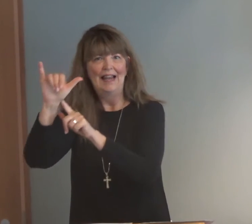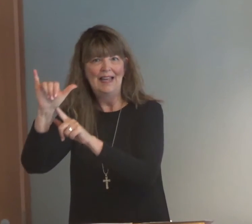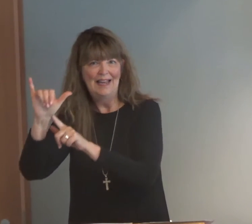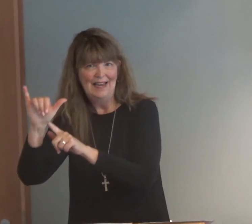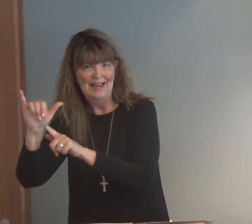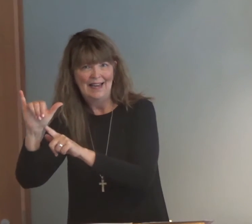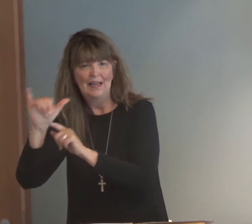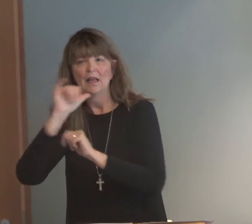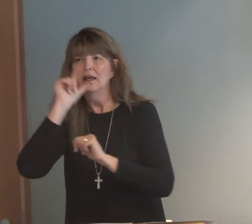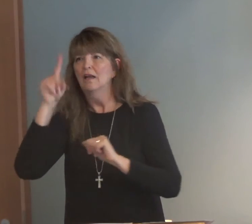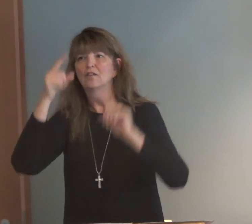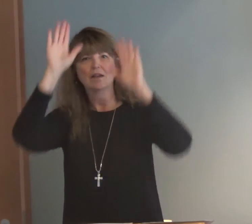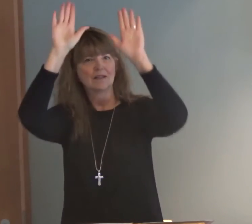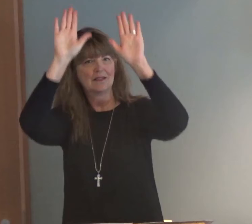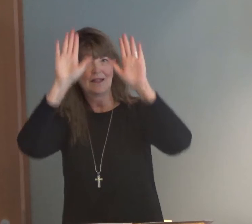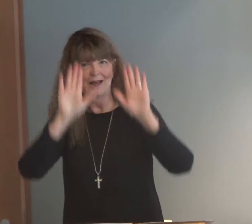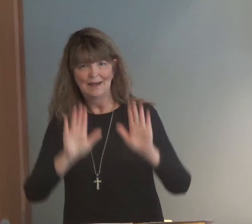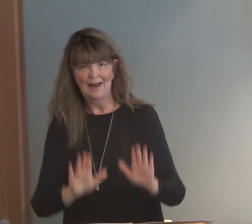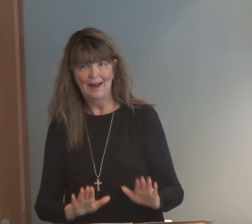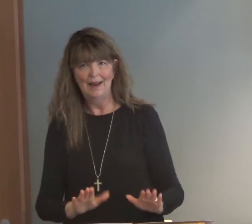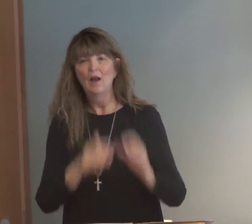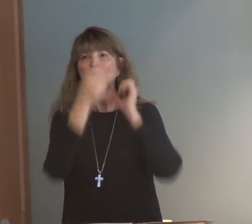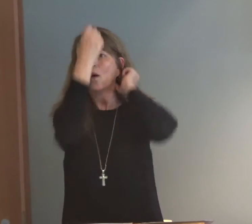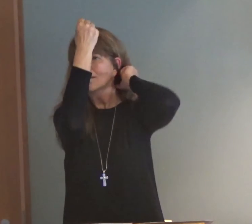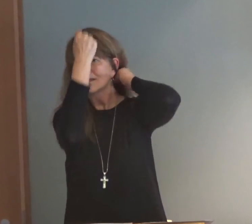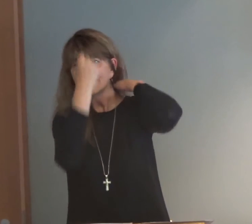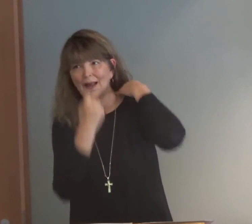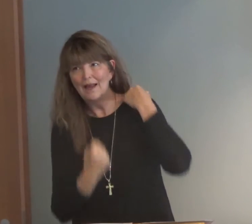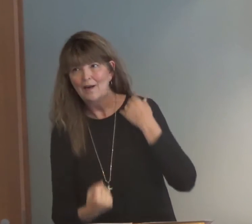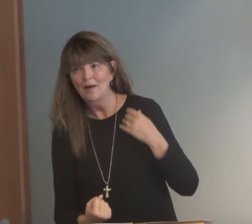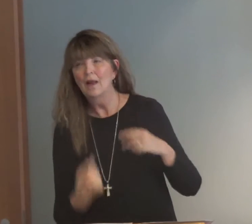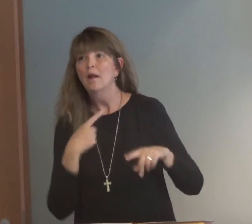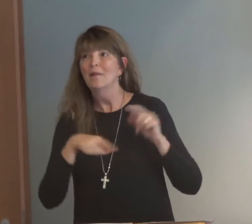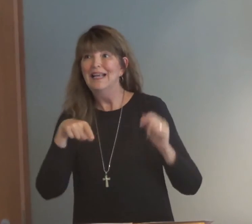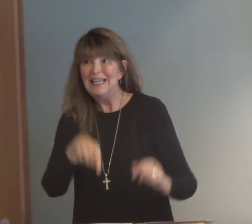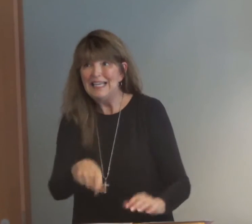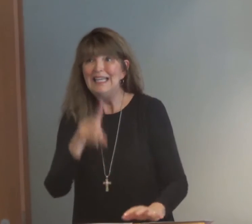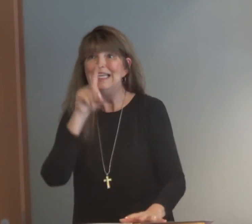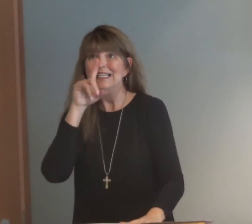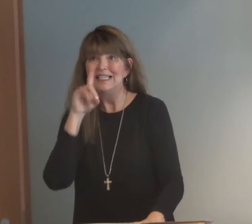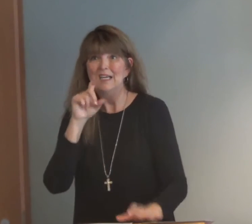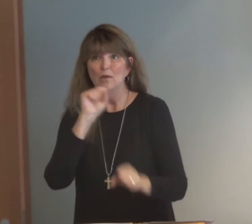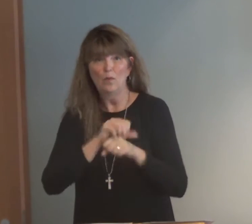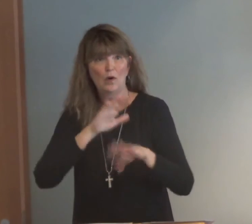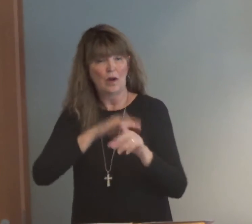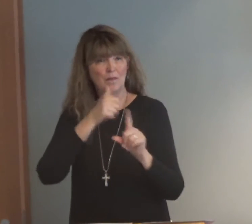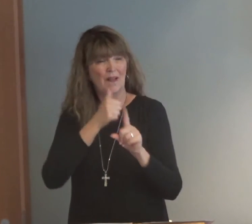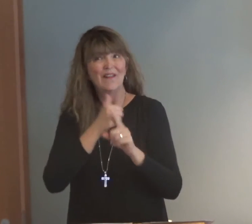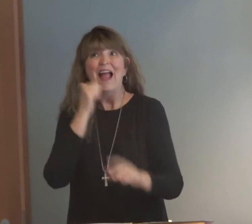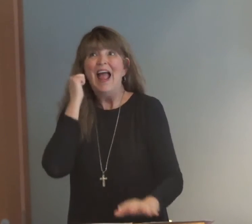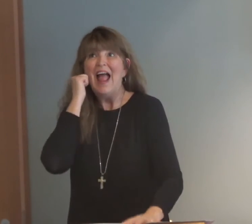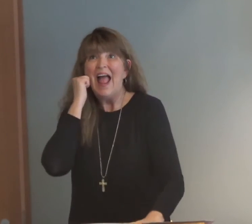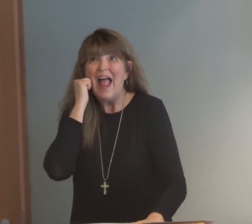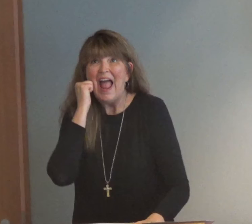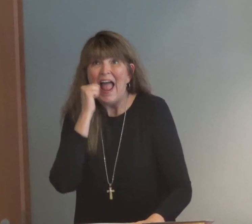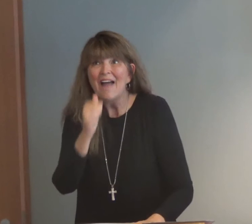And he had to work on his own nature daily. Not just on Sundays. Not just on the Sabbath.